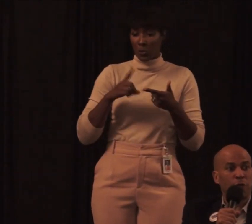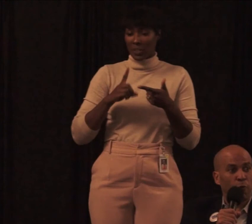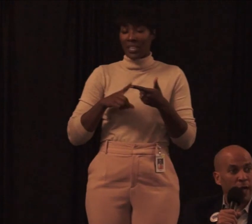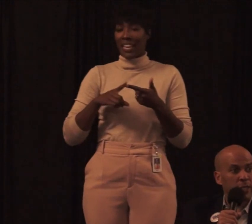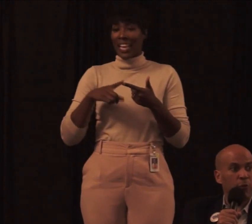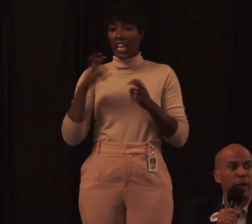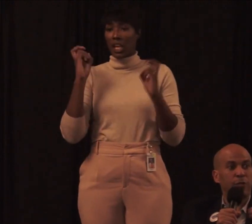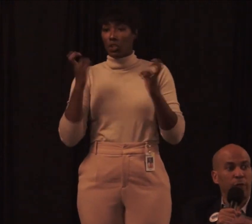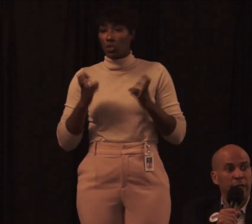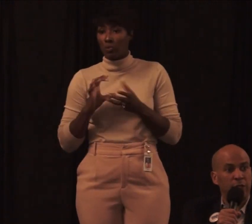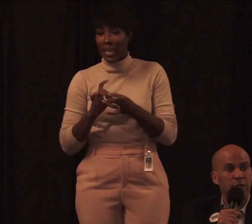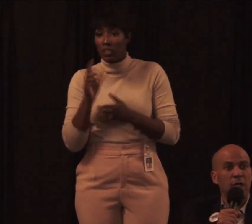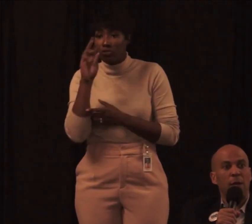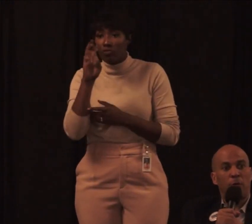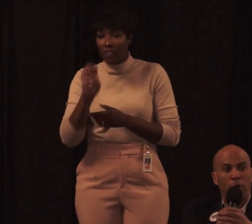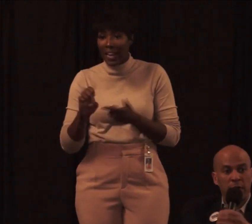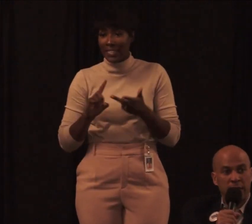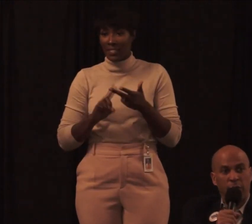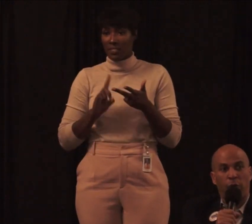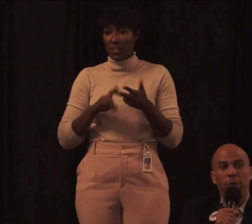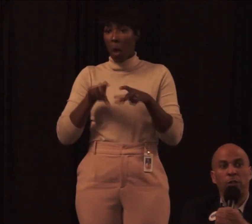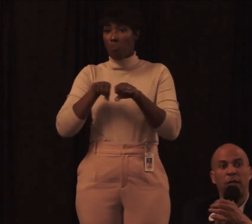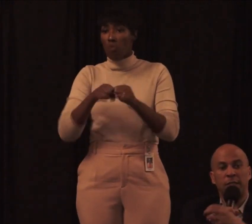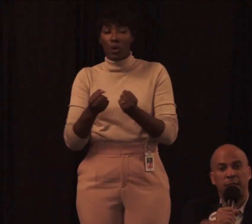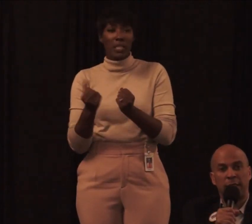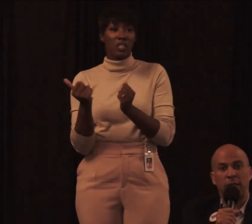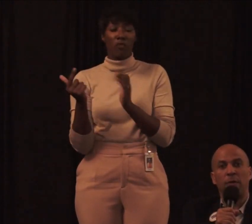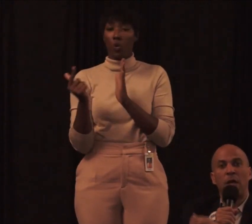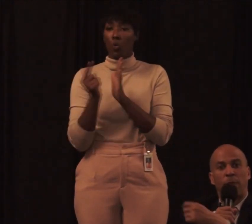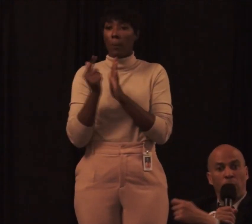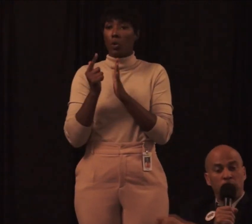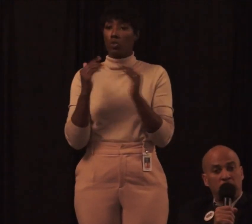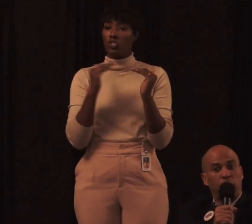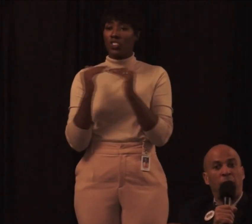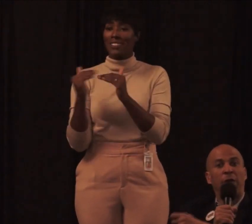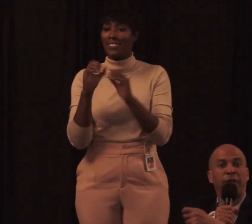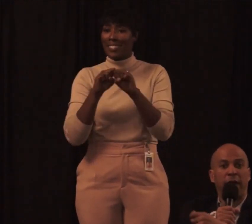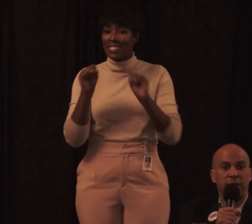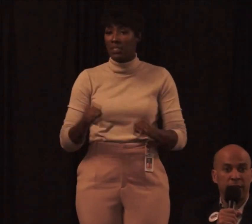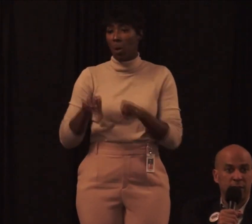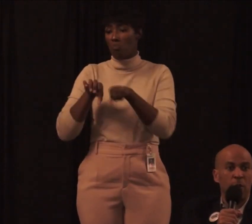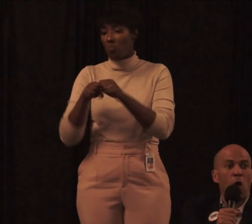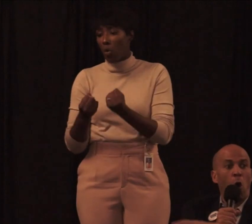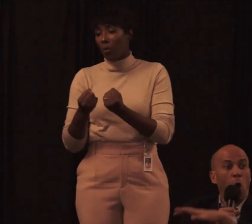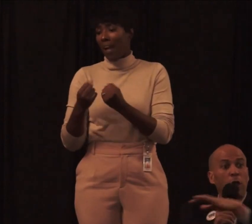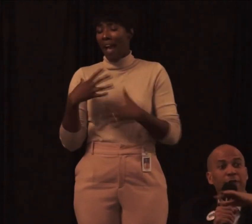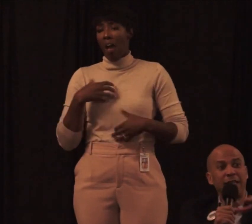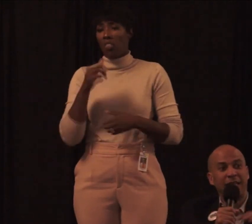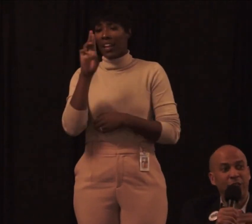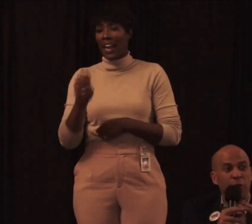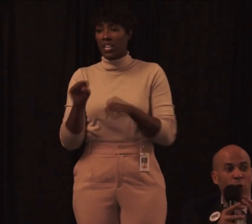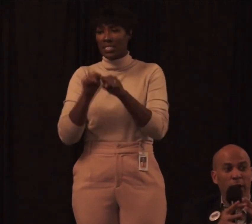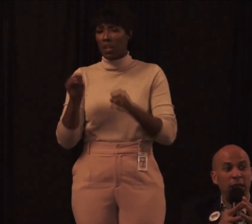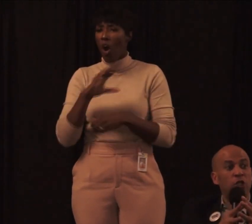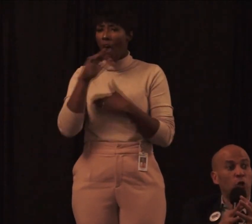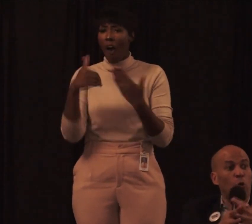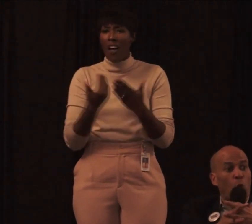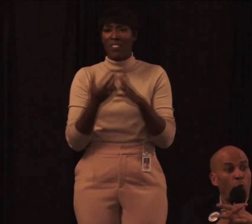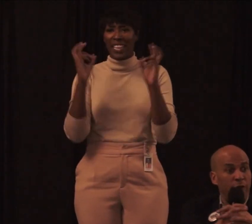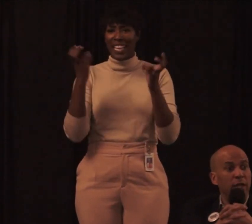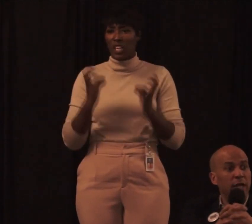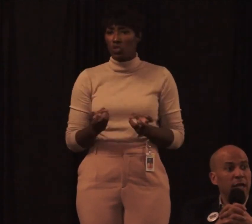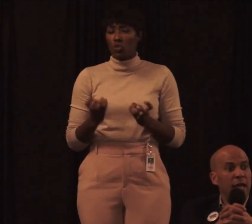Issues of race and race relations. Brokenness of our criminal justice system. Brokenness with our health care system. All of these issues are